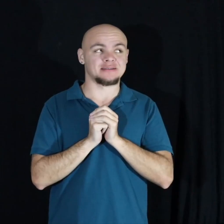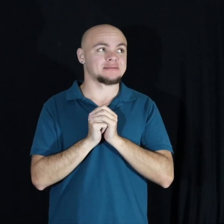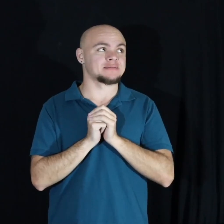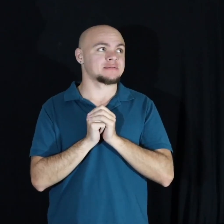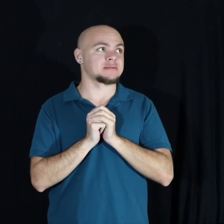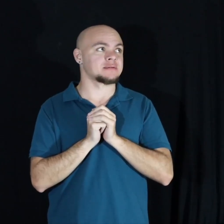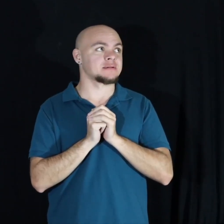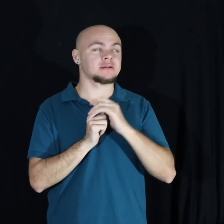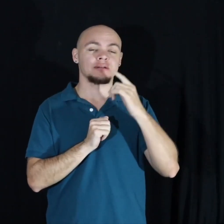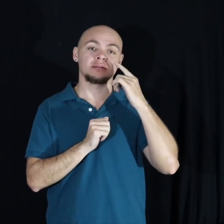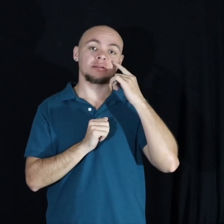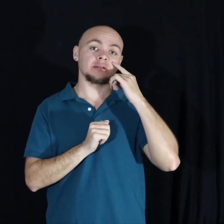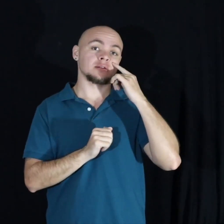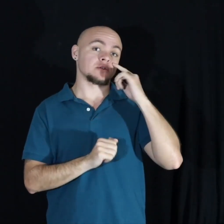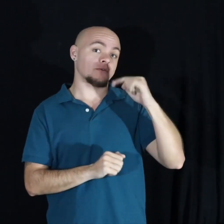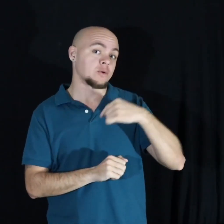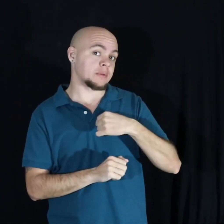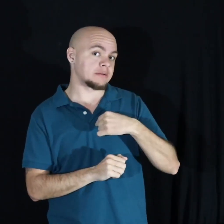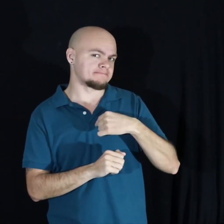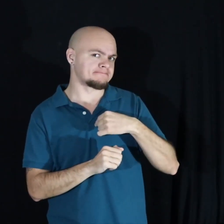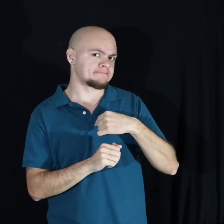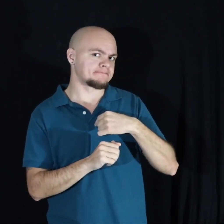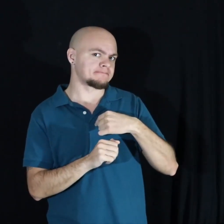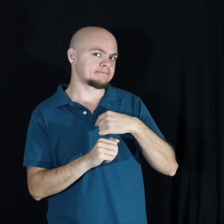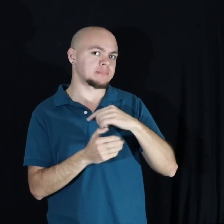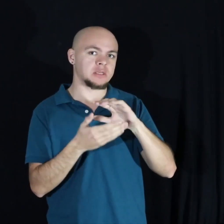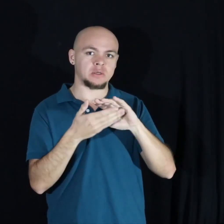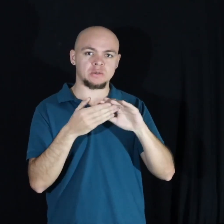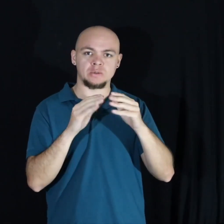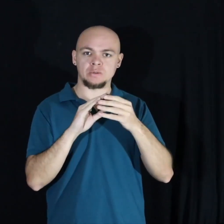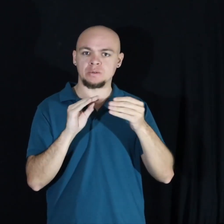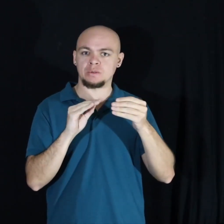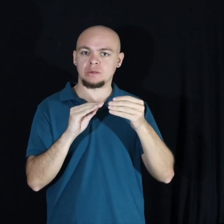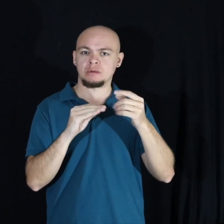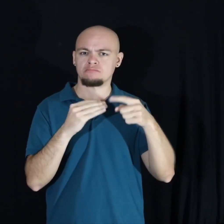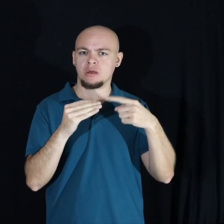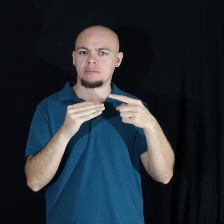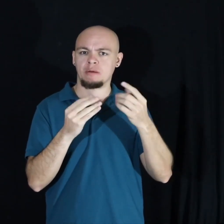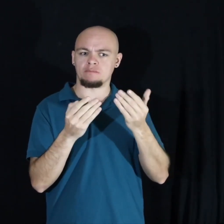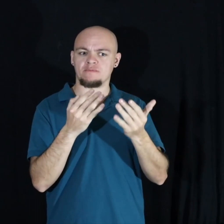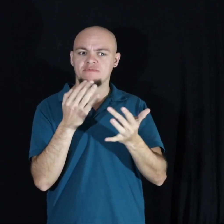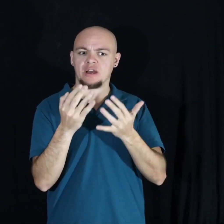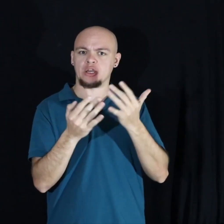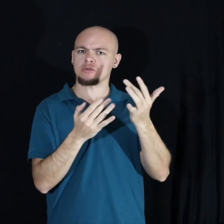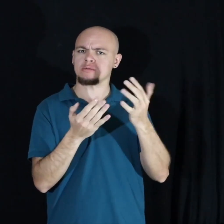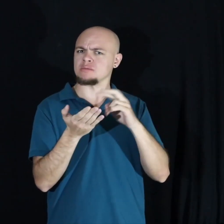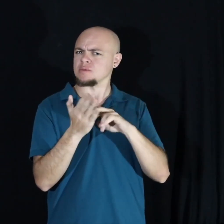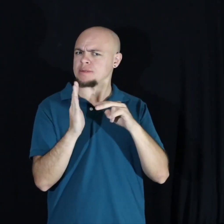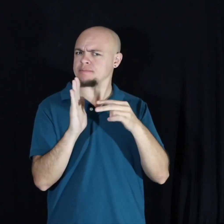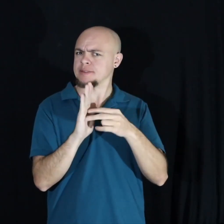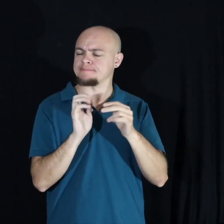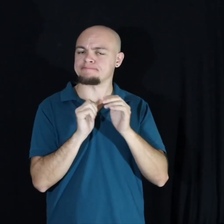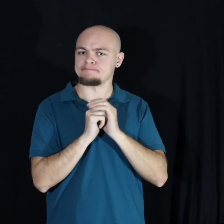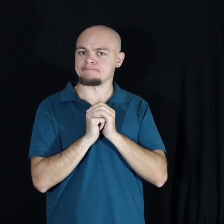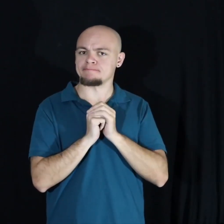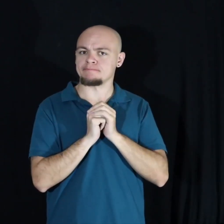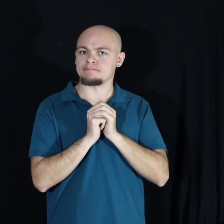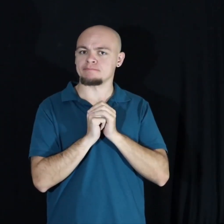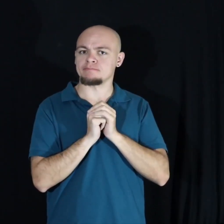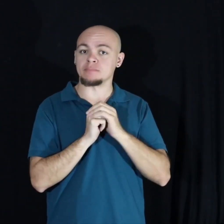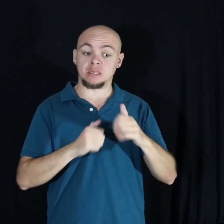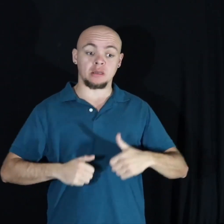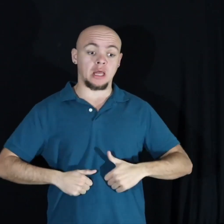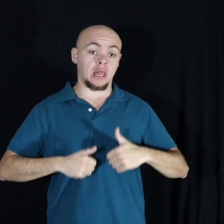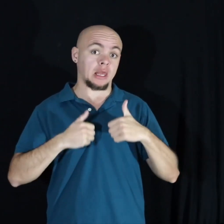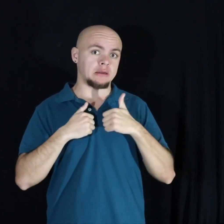For me, I want to share with you a story about fires and what it means. In different areas of